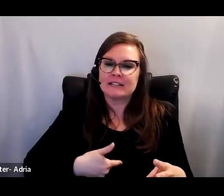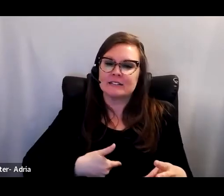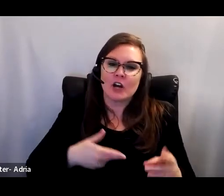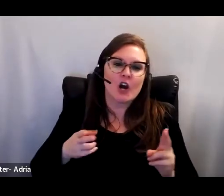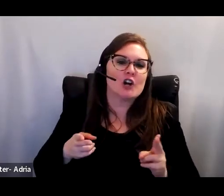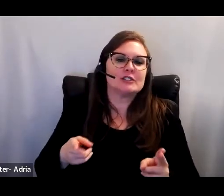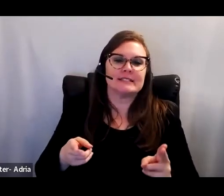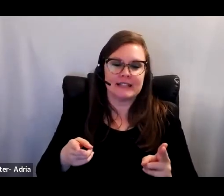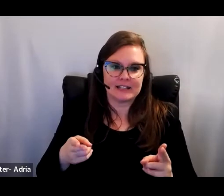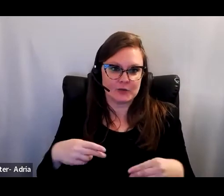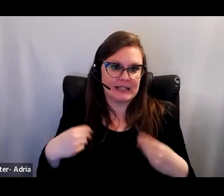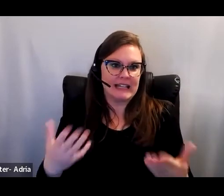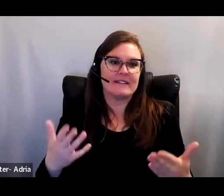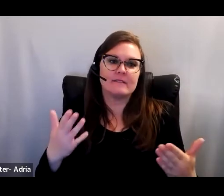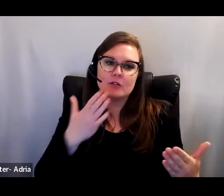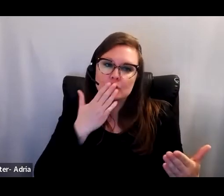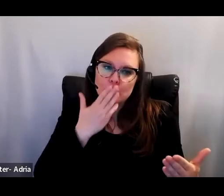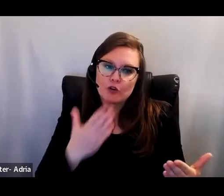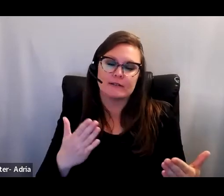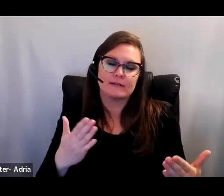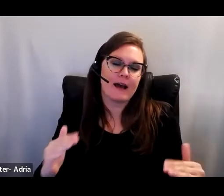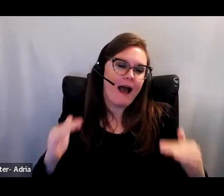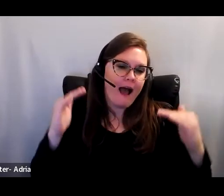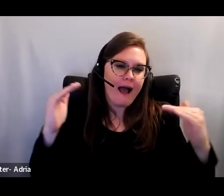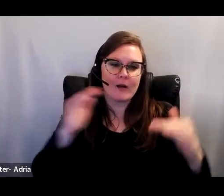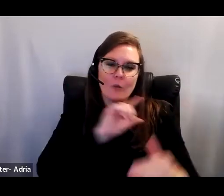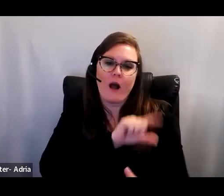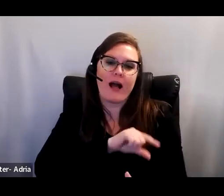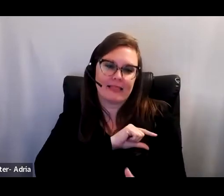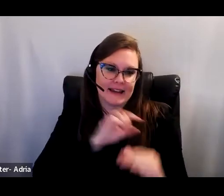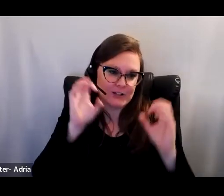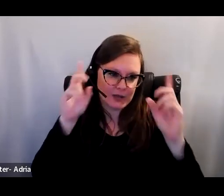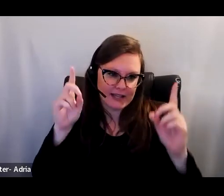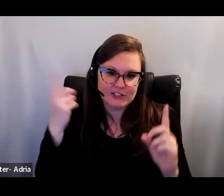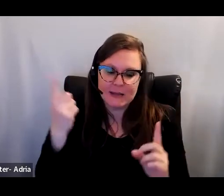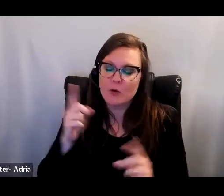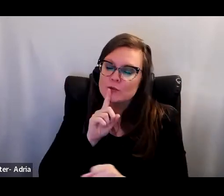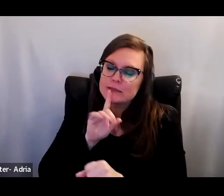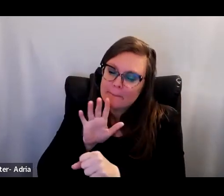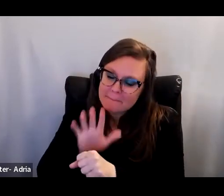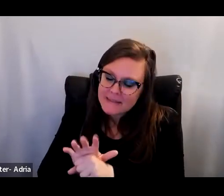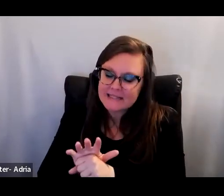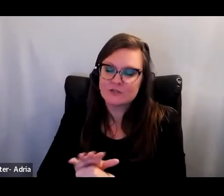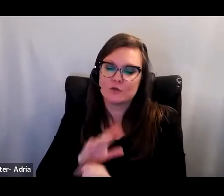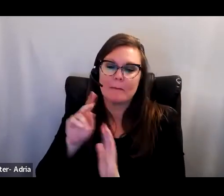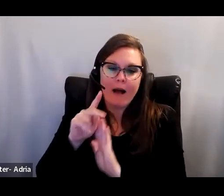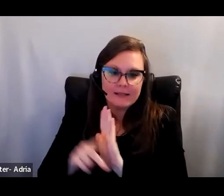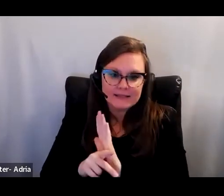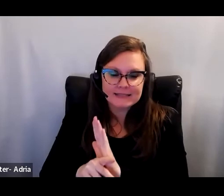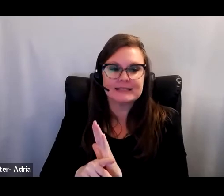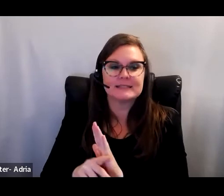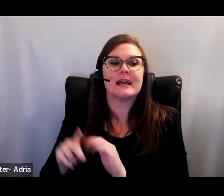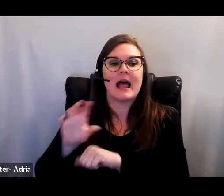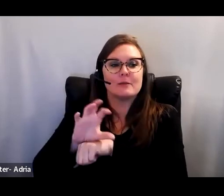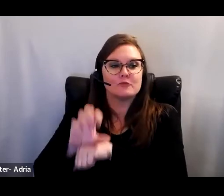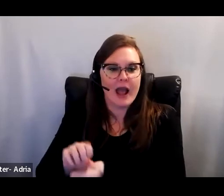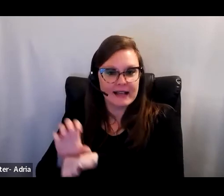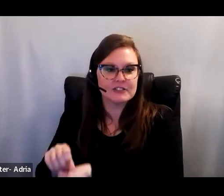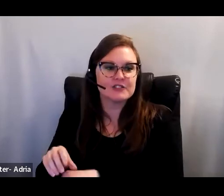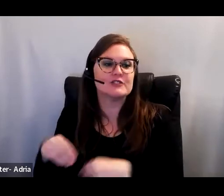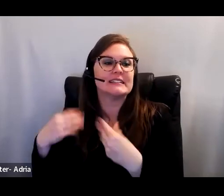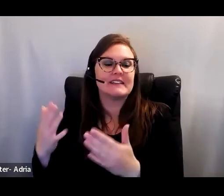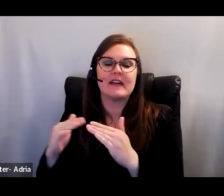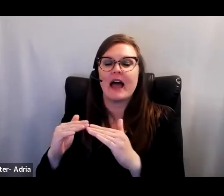education for those who need it most. Someone who is deeply committed to policies and practices that create an equitable education